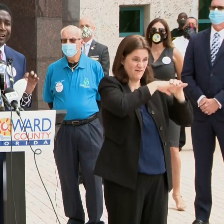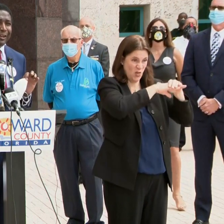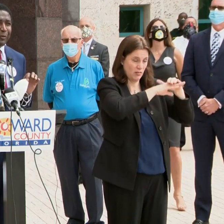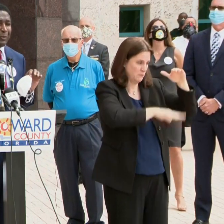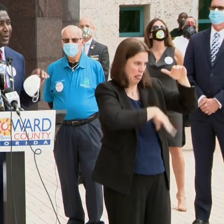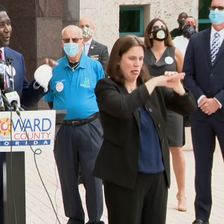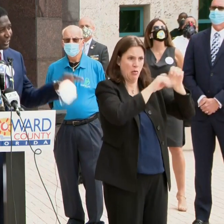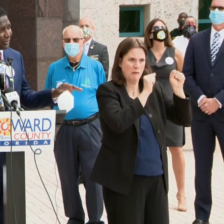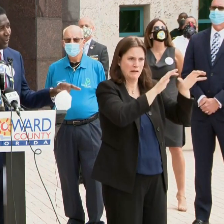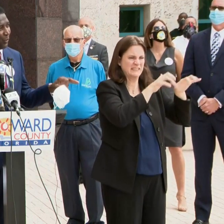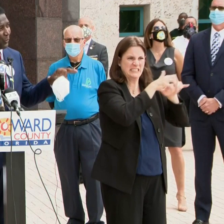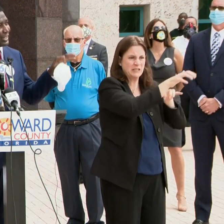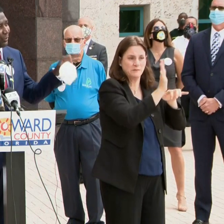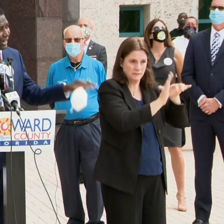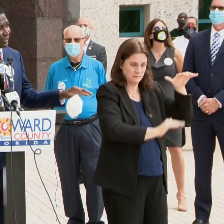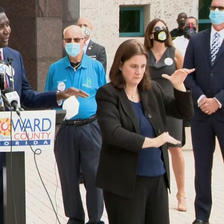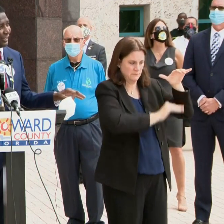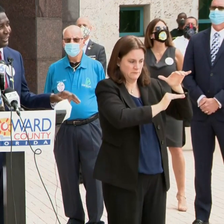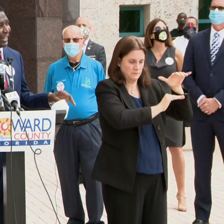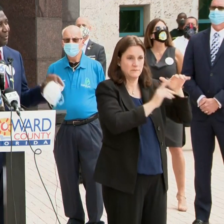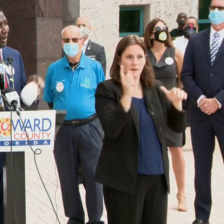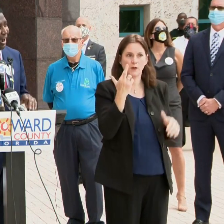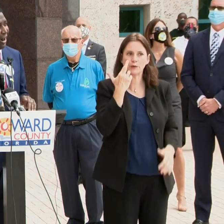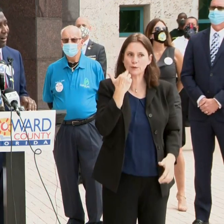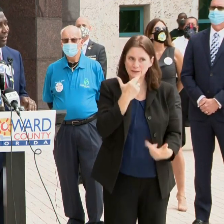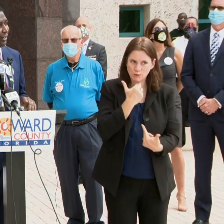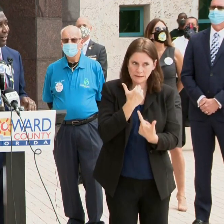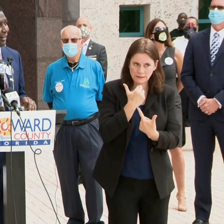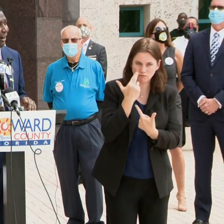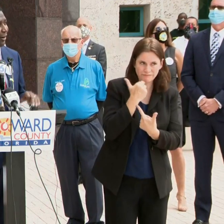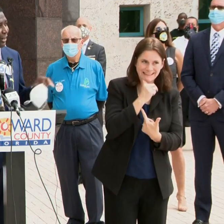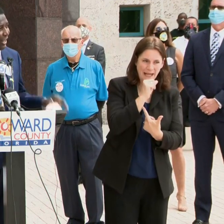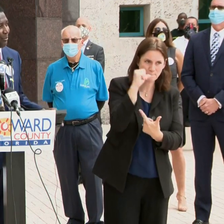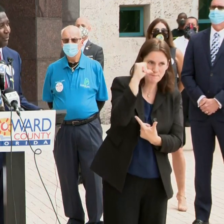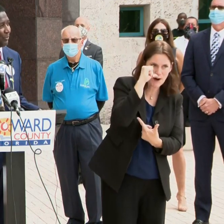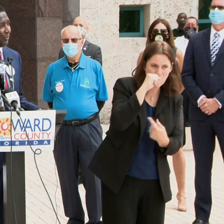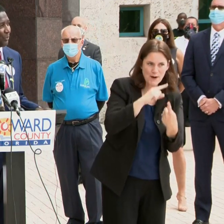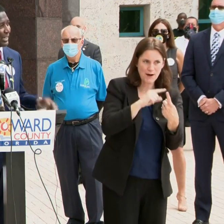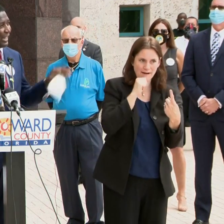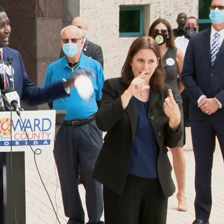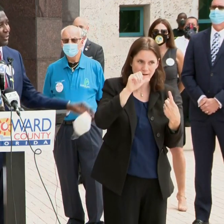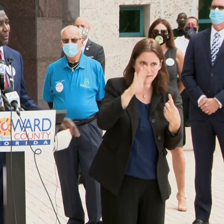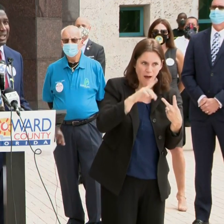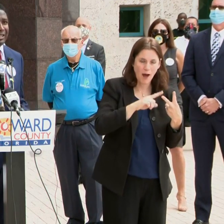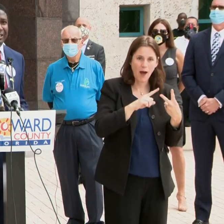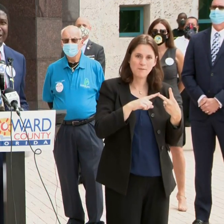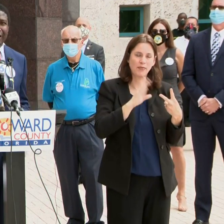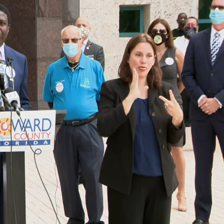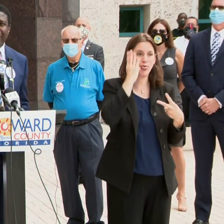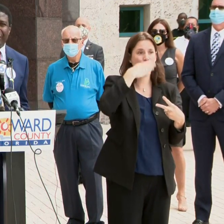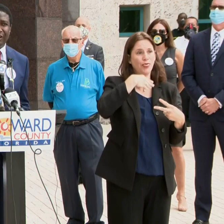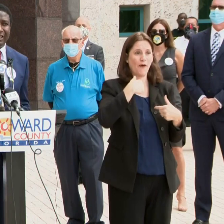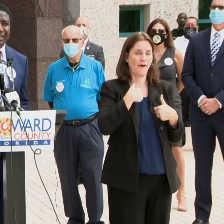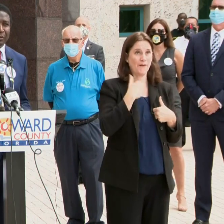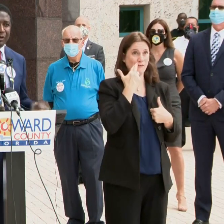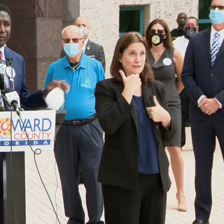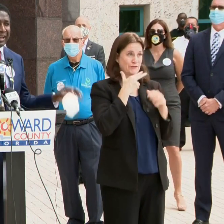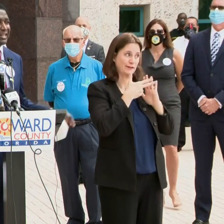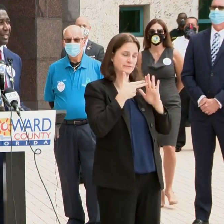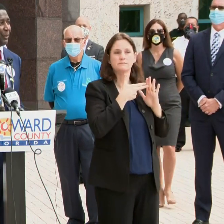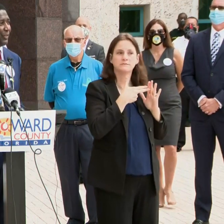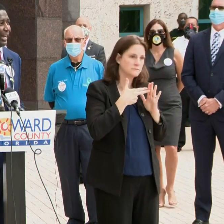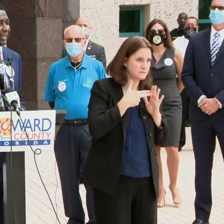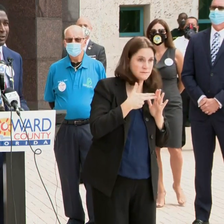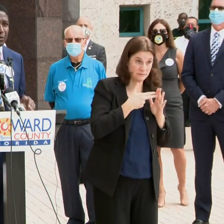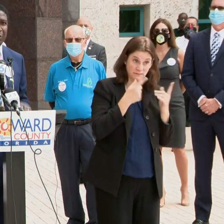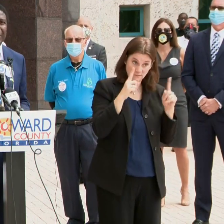And we mean restaurant when we say restaurant, not a bar or a club pretending to be a restaurant. And we're